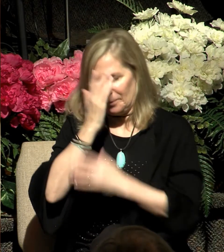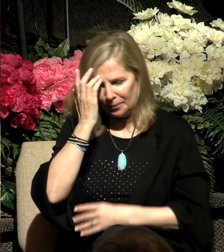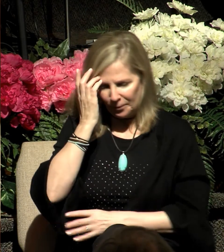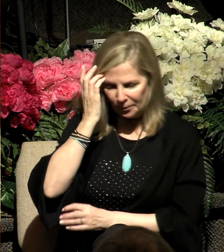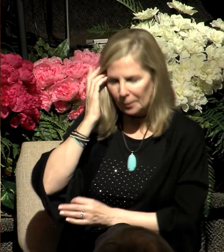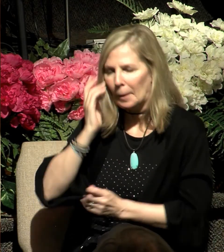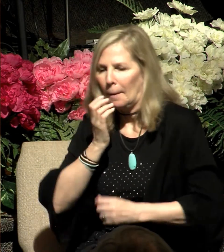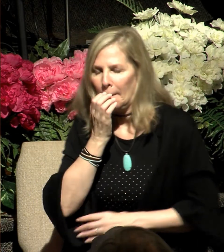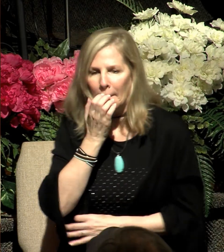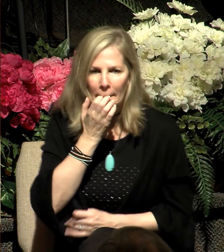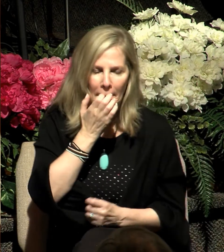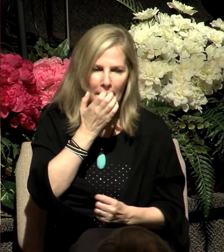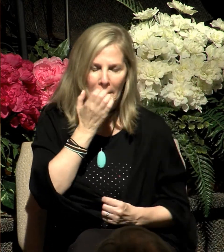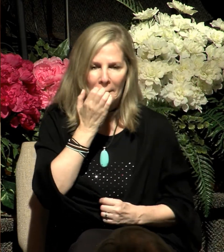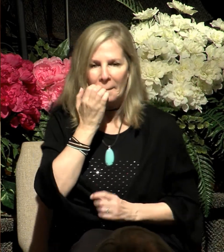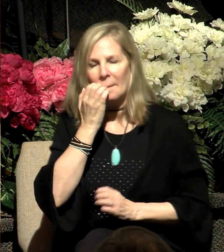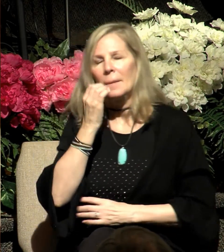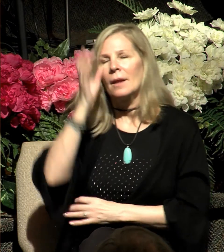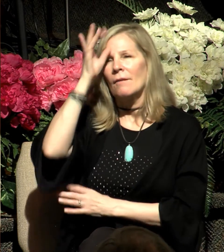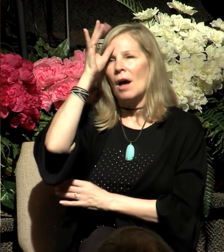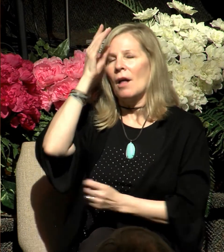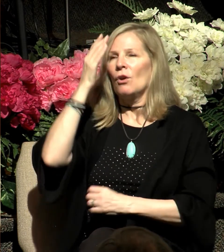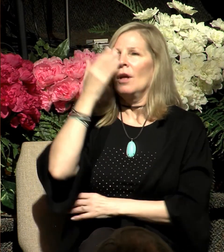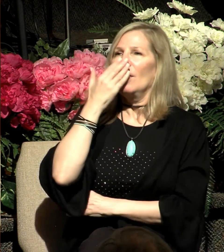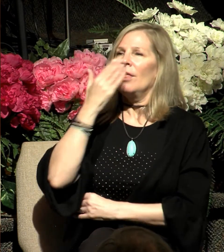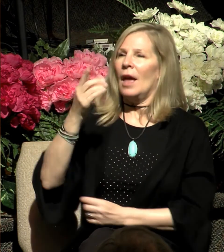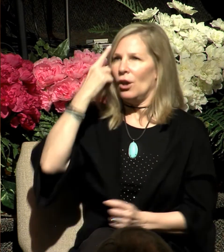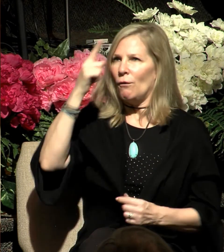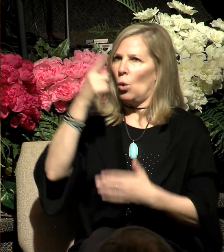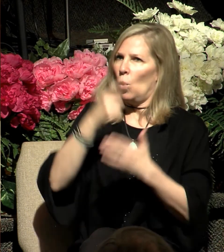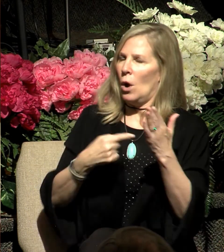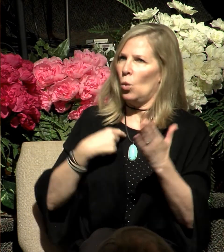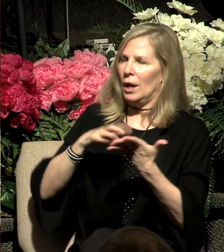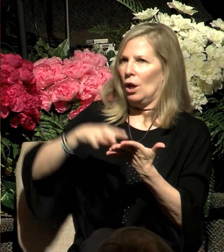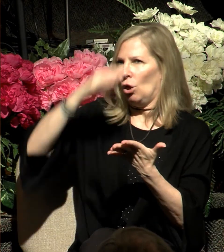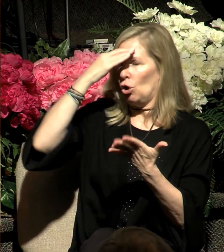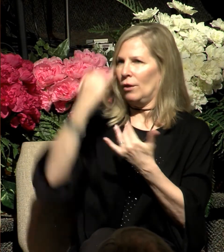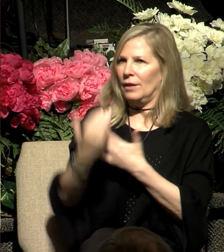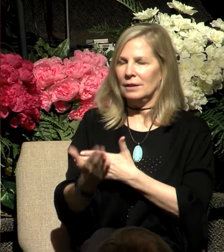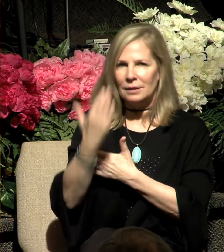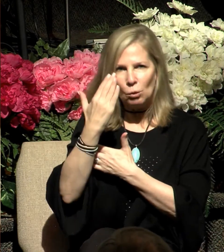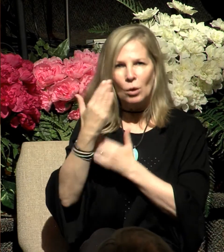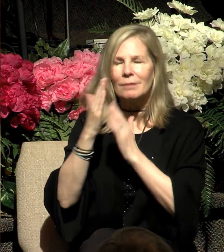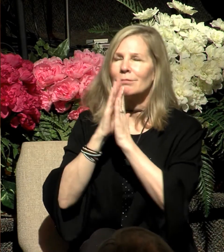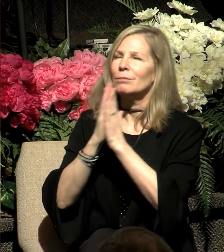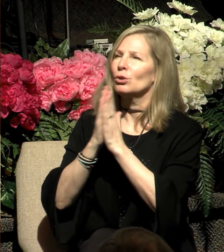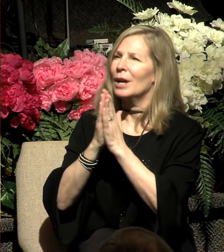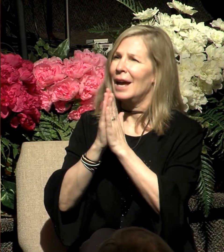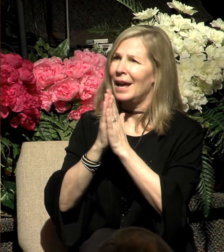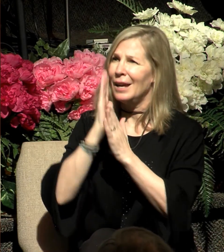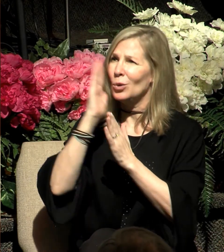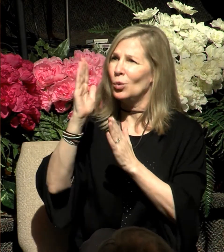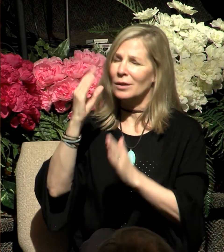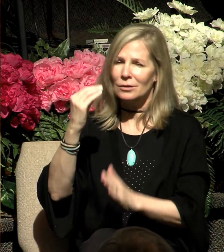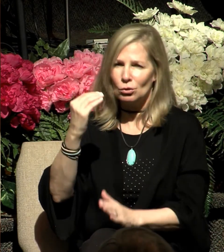thank you for what we've heard this morning, and I pray that you'll do a work of grace, Lord, in the hearts of some who don't know you,